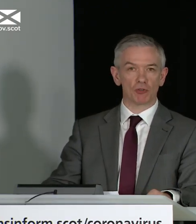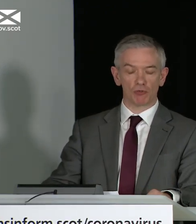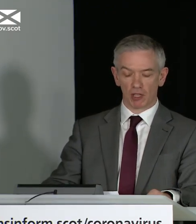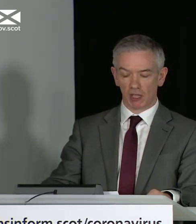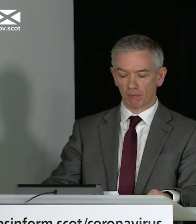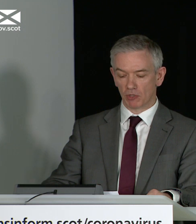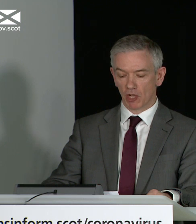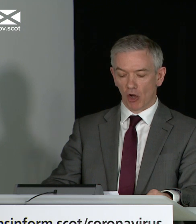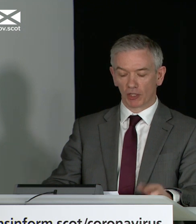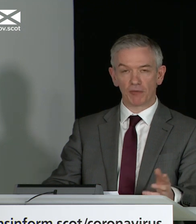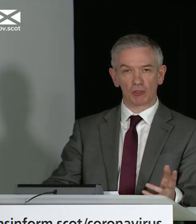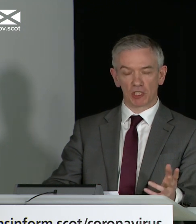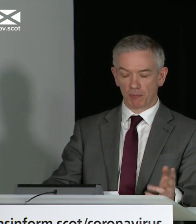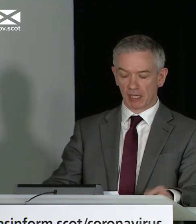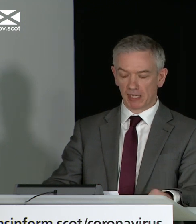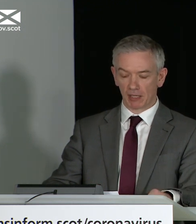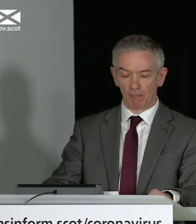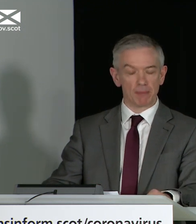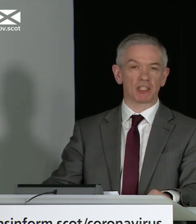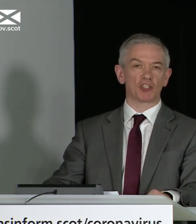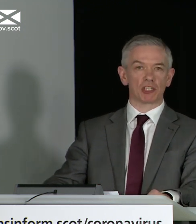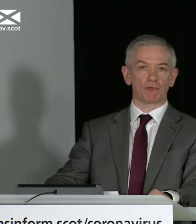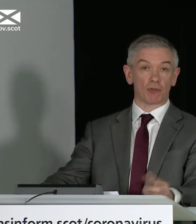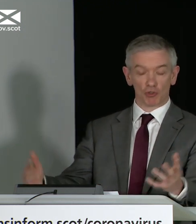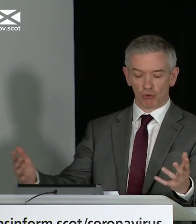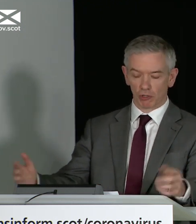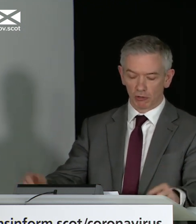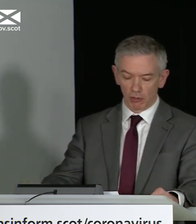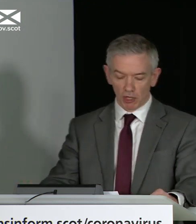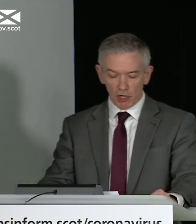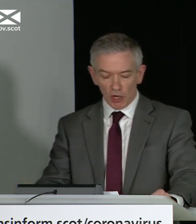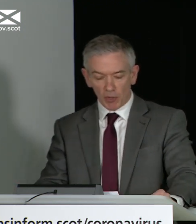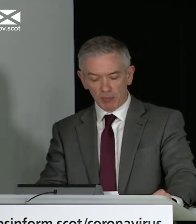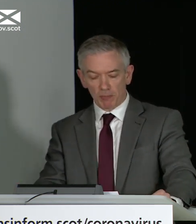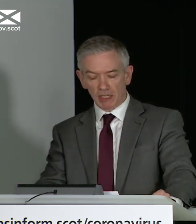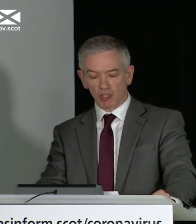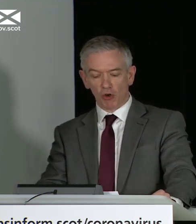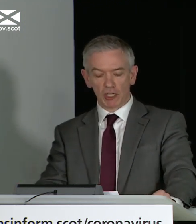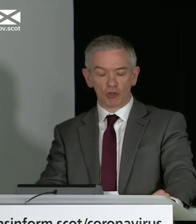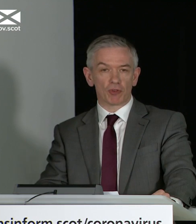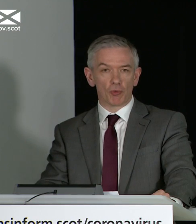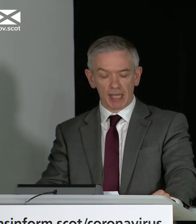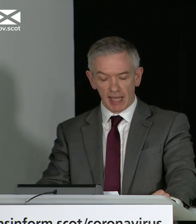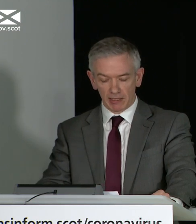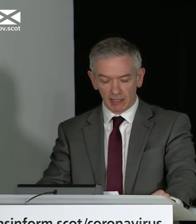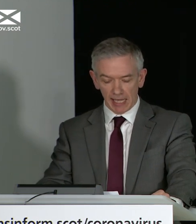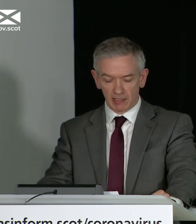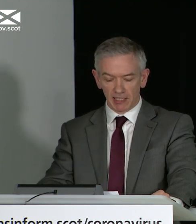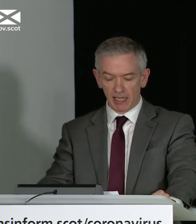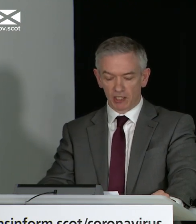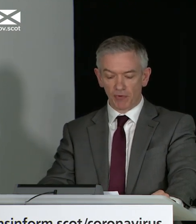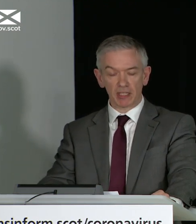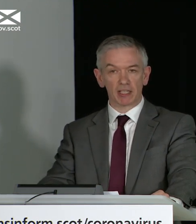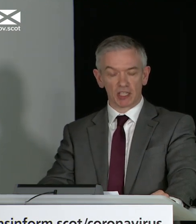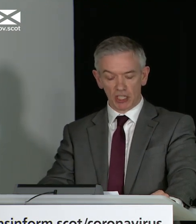facial muscles, the limbs or difficulty speaking that might be suggestive of a stroke. When I've been speaking to colleagues over the weekend and again